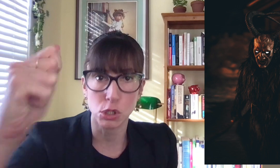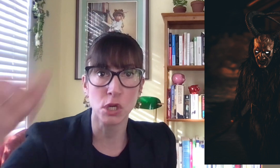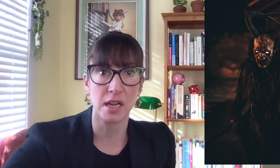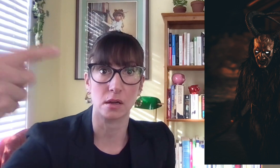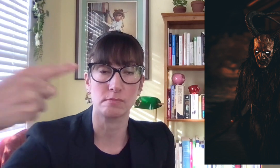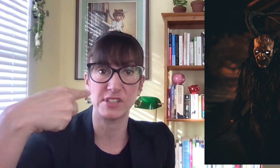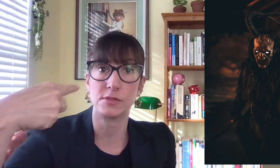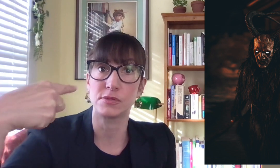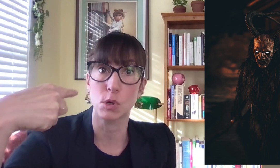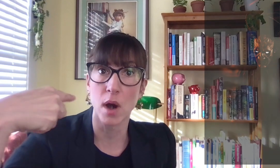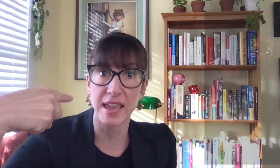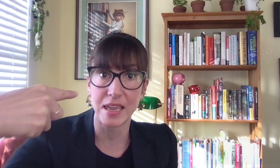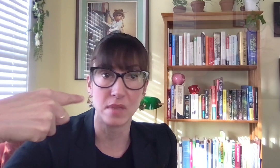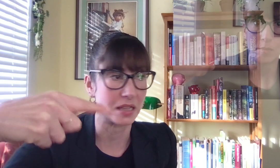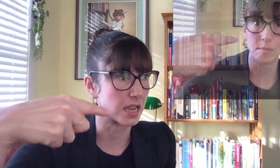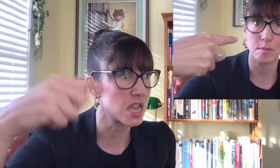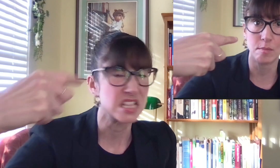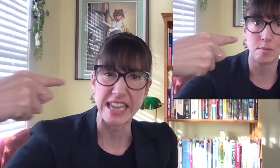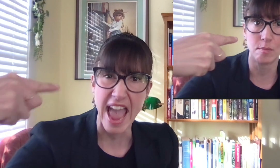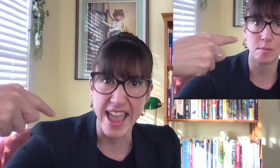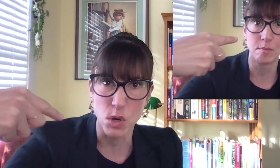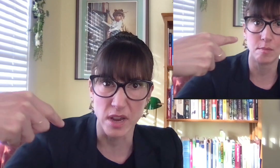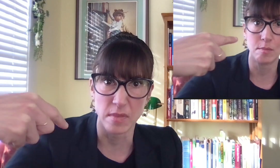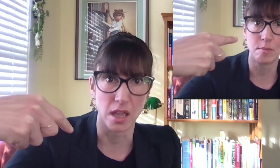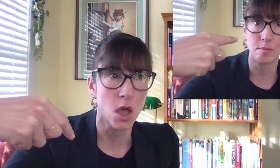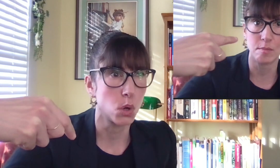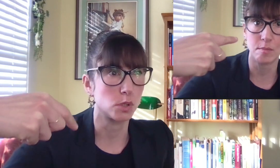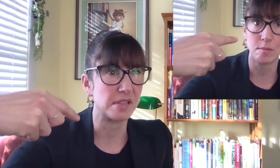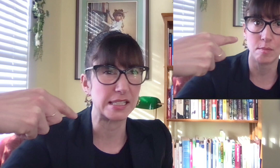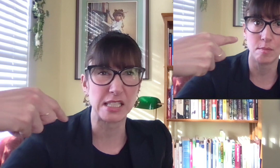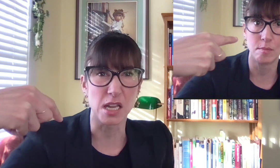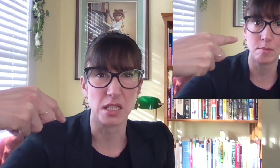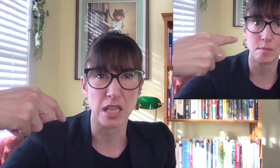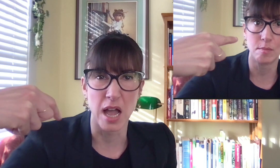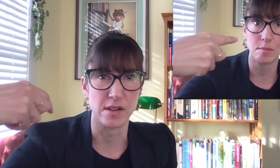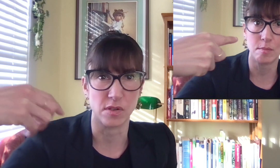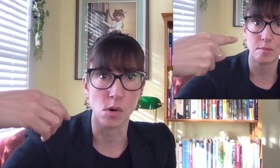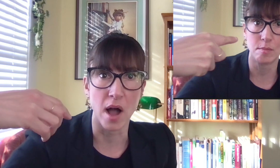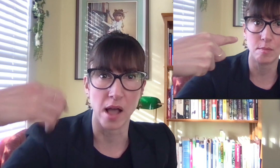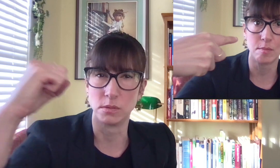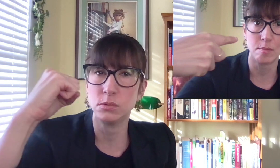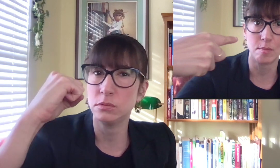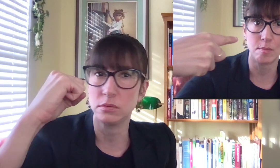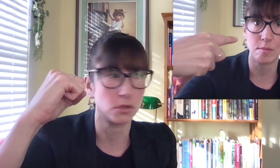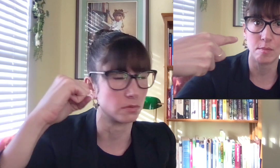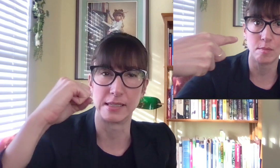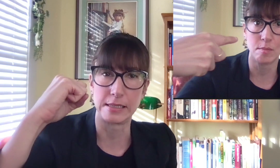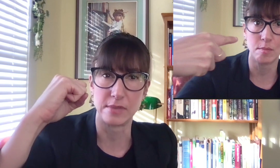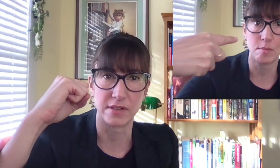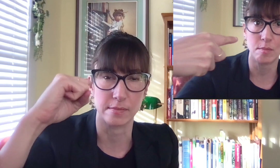you're getting a visit from cranky me, like, like, hangry me, who's been stuck in a line for a while. Ooh, you don't want to see me if I'm